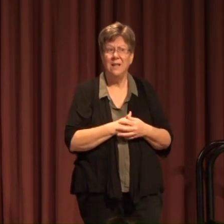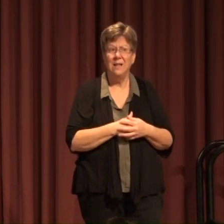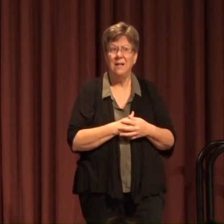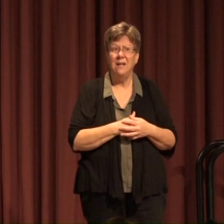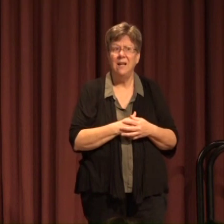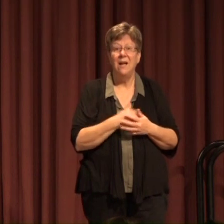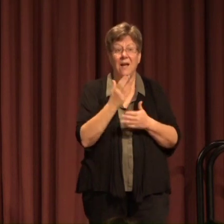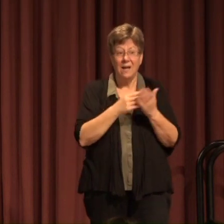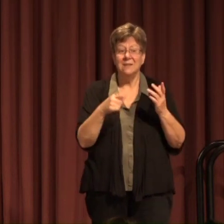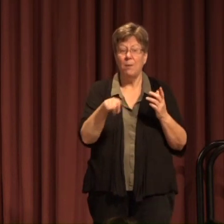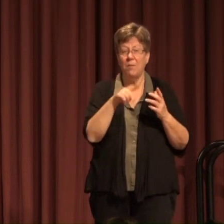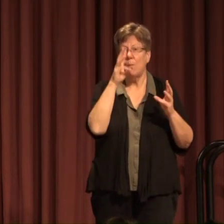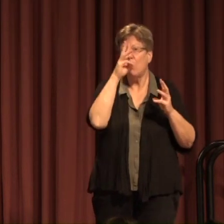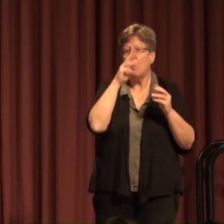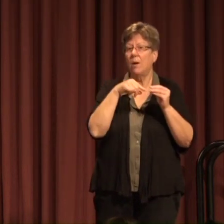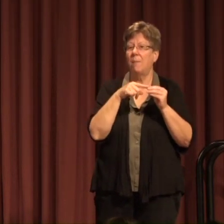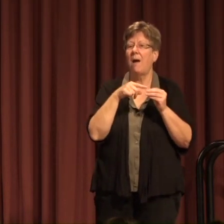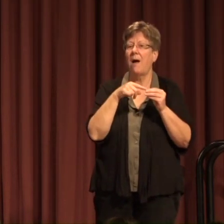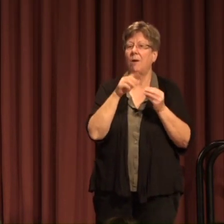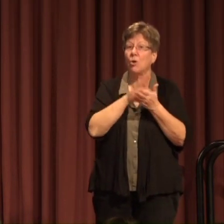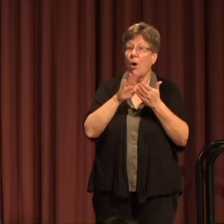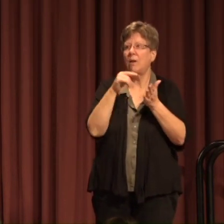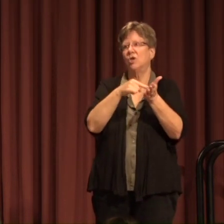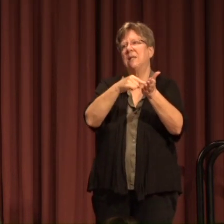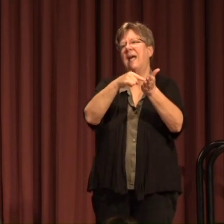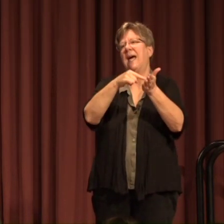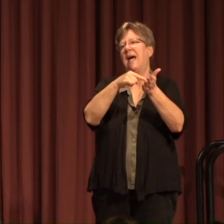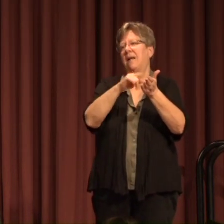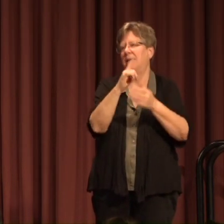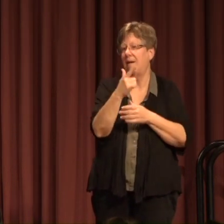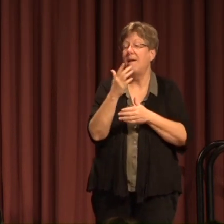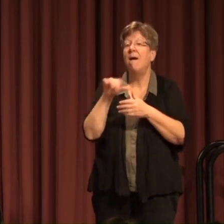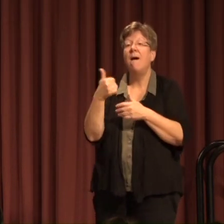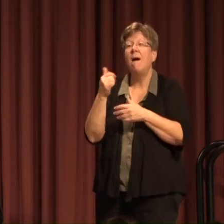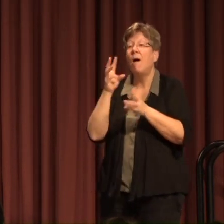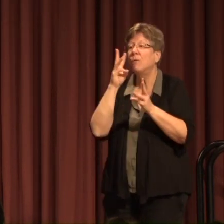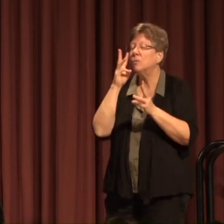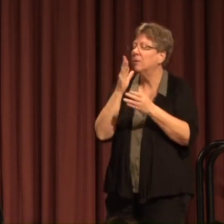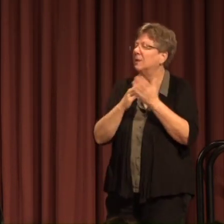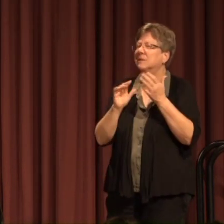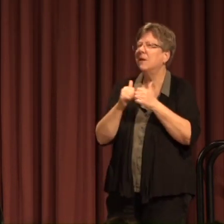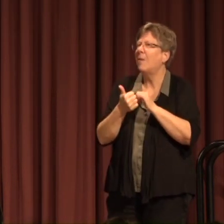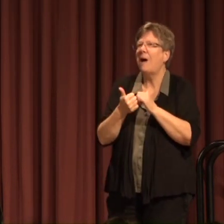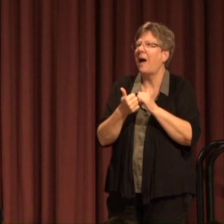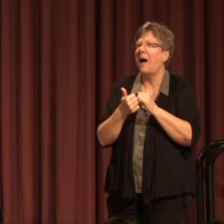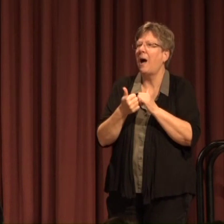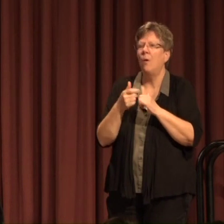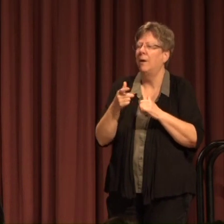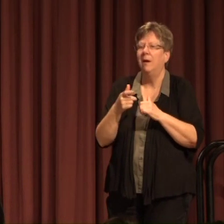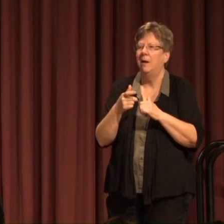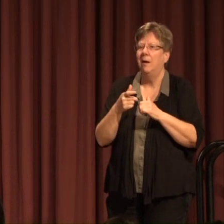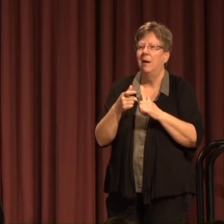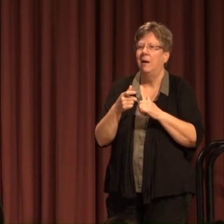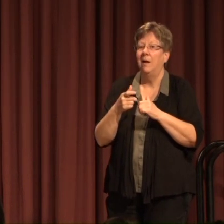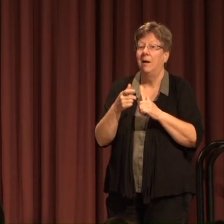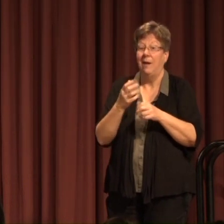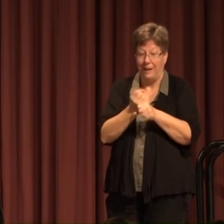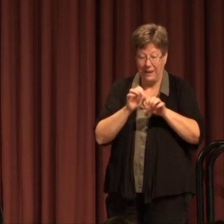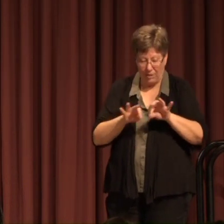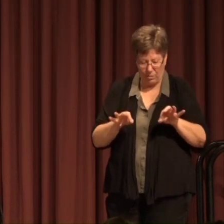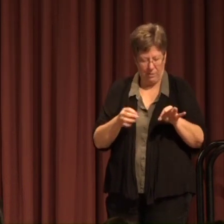Some of them worry about College debt Others worried that somehow It won't pay off